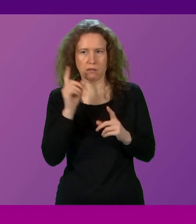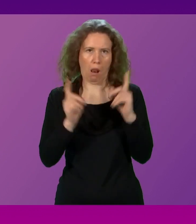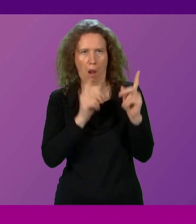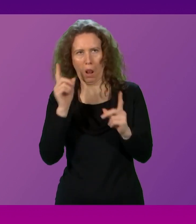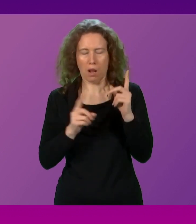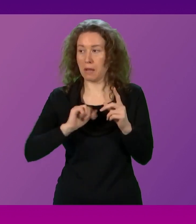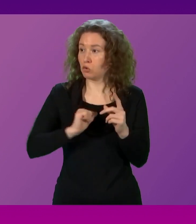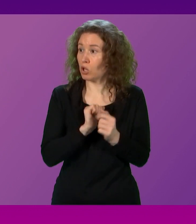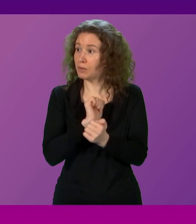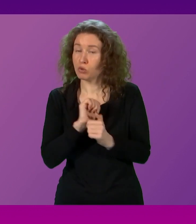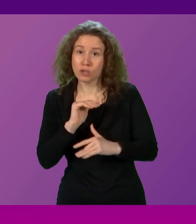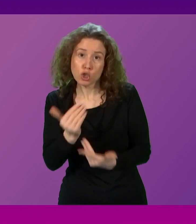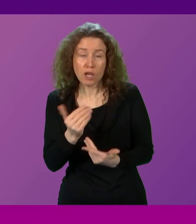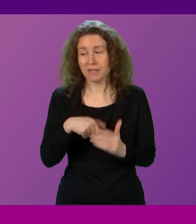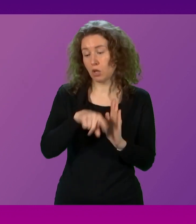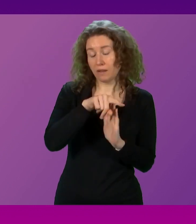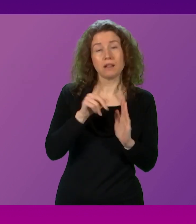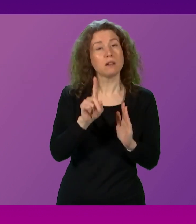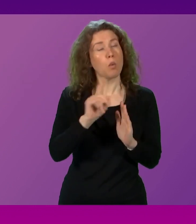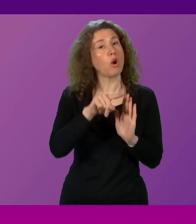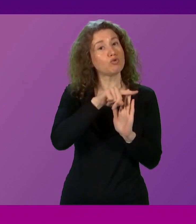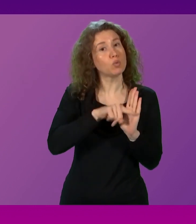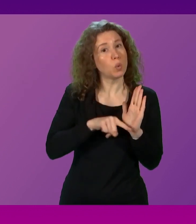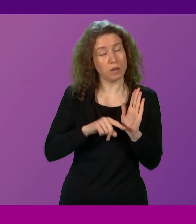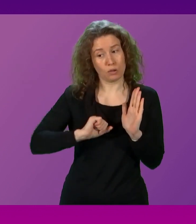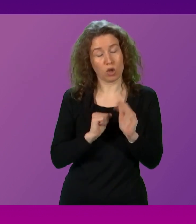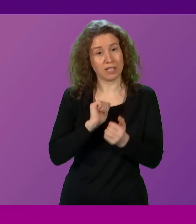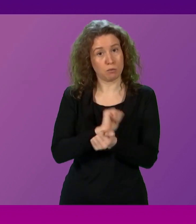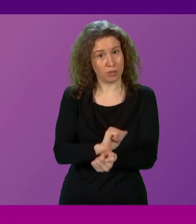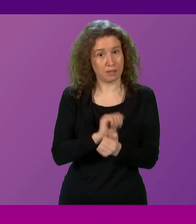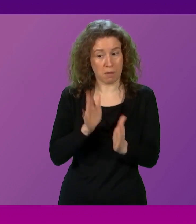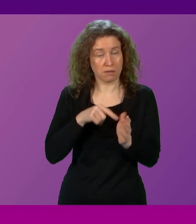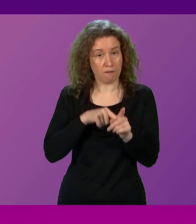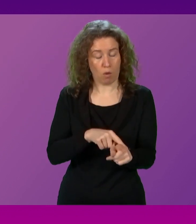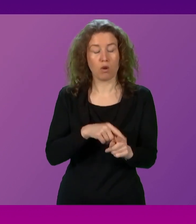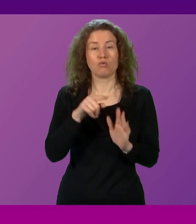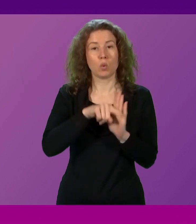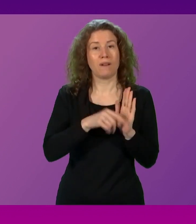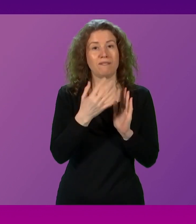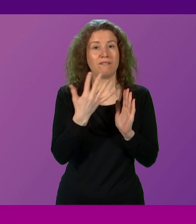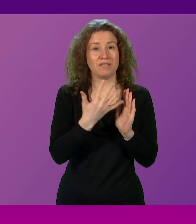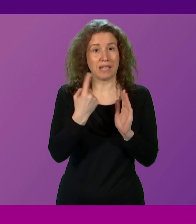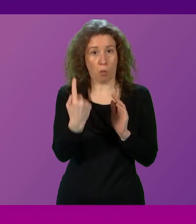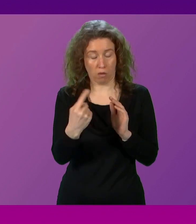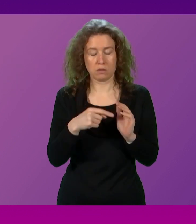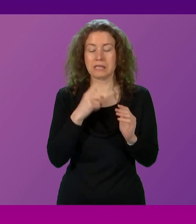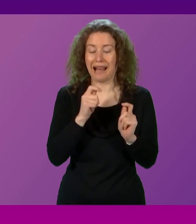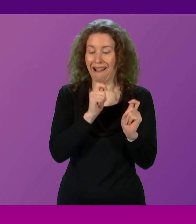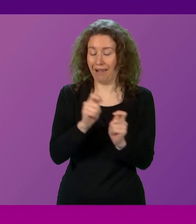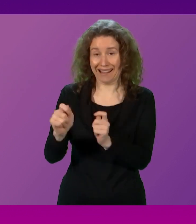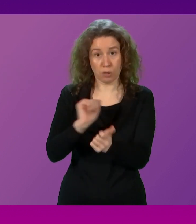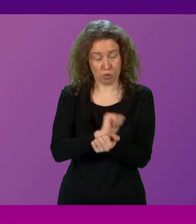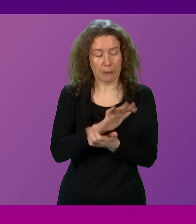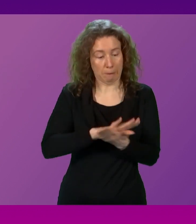Scottish Prison Service, this is the rules that the Scottish Prison Service have to work to. Rule 15.1, about the allocation of prisoners, does